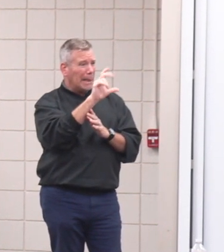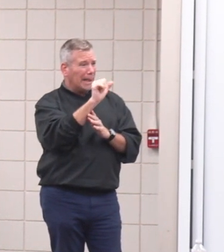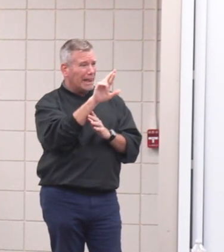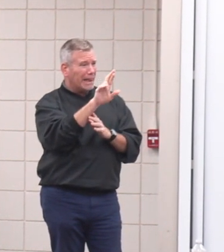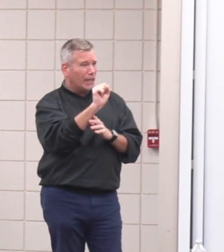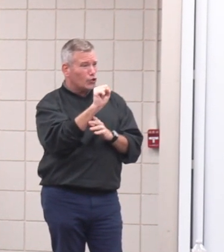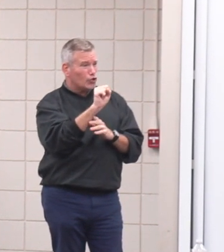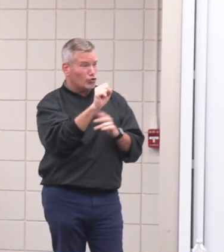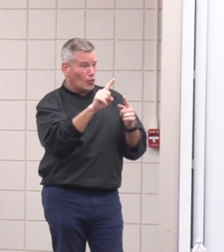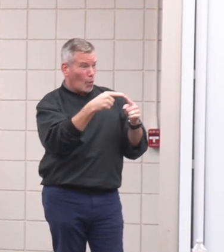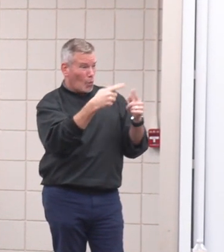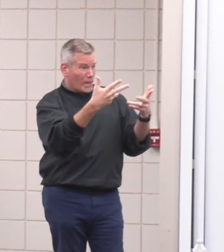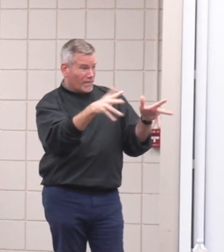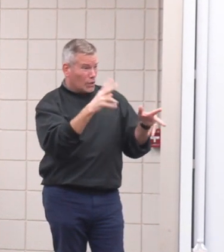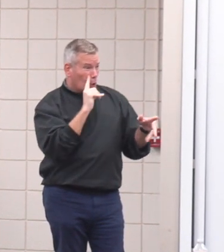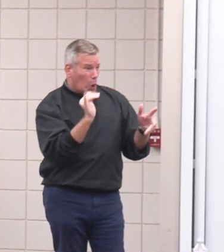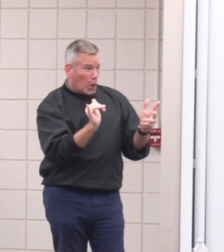it, yeah.